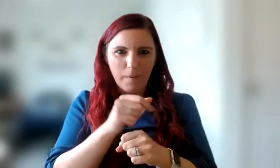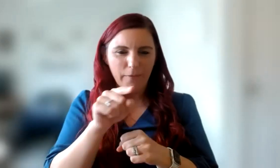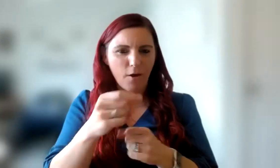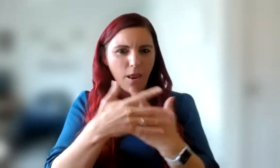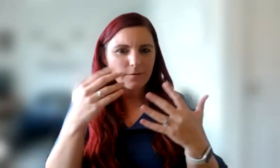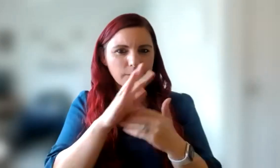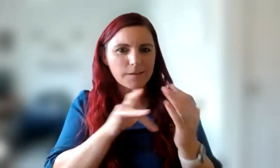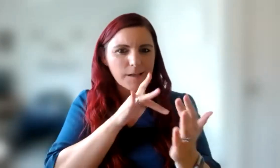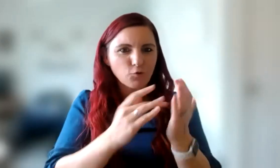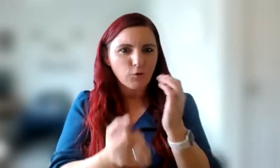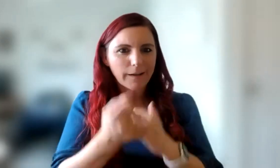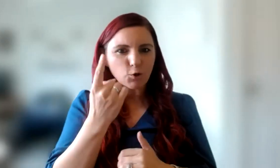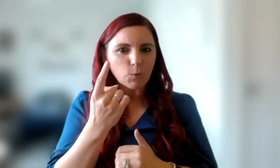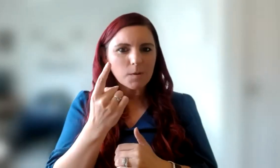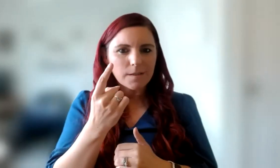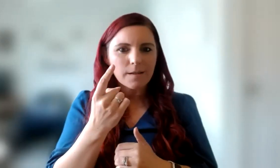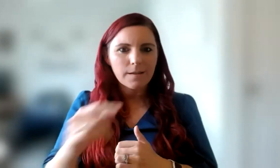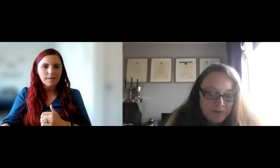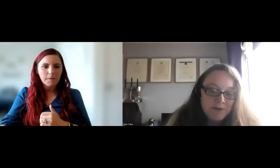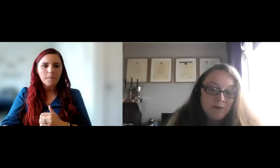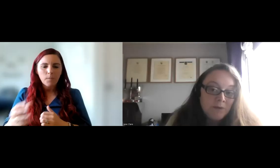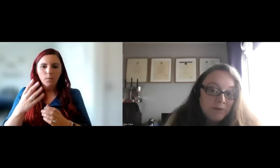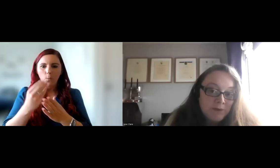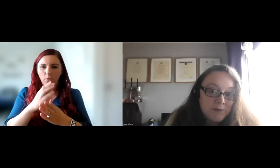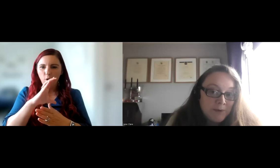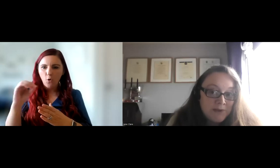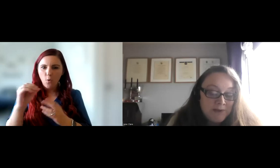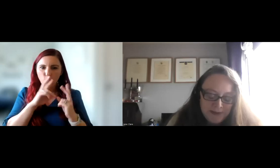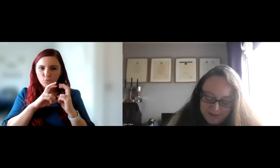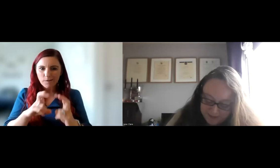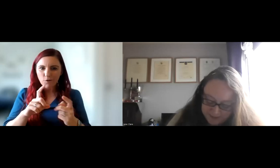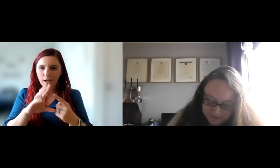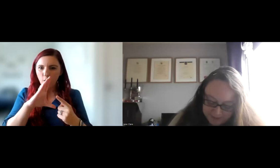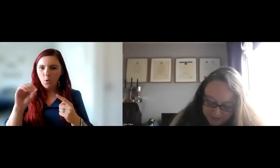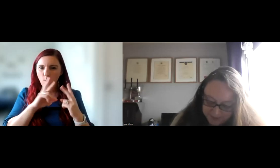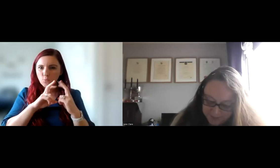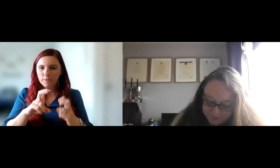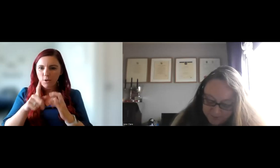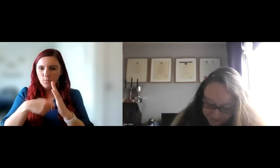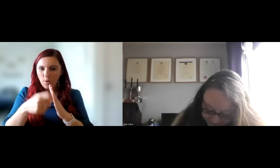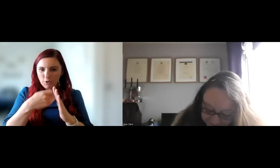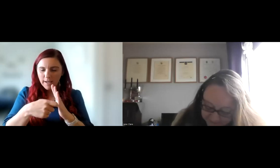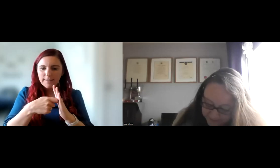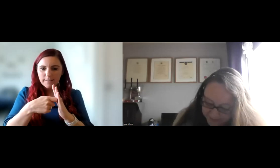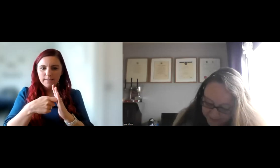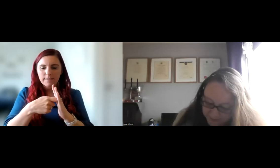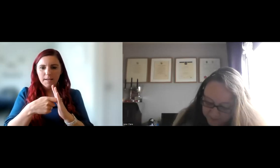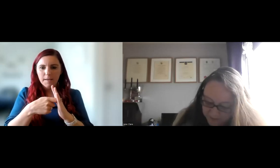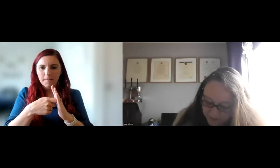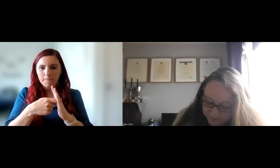issues there with regards to co-research and the co-research project and projects